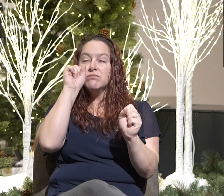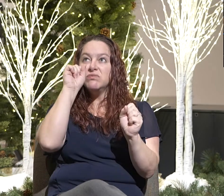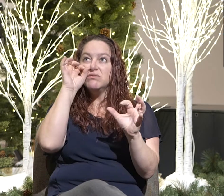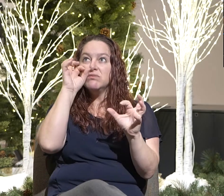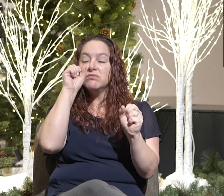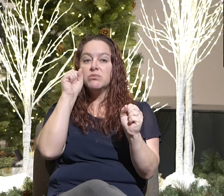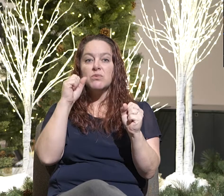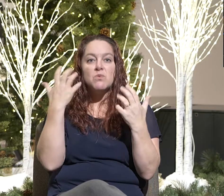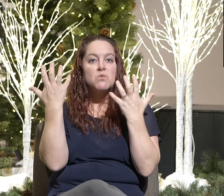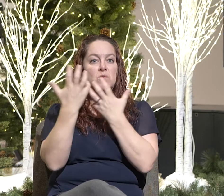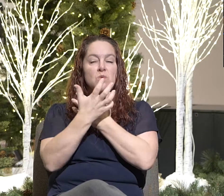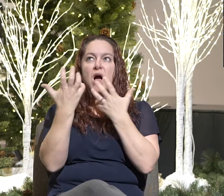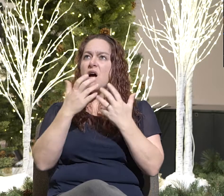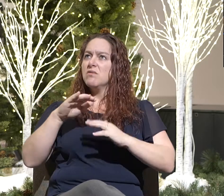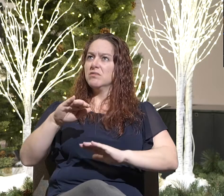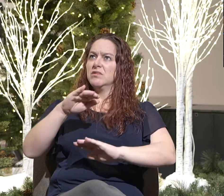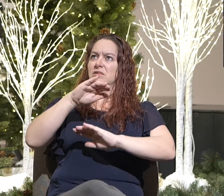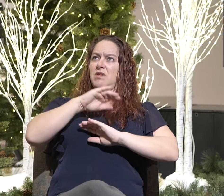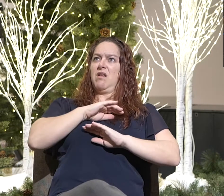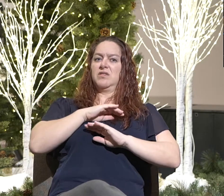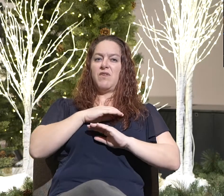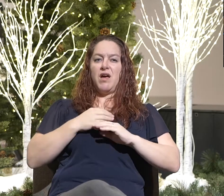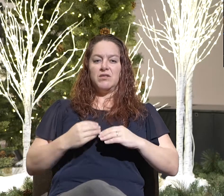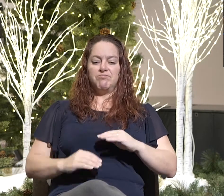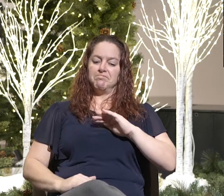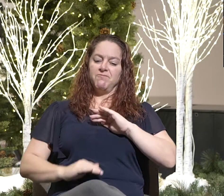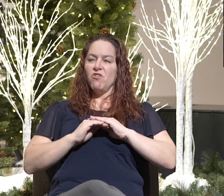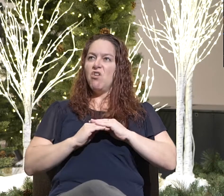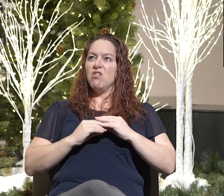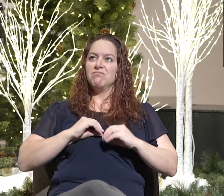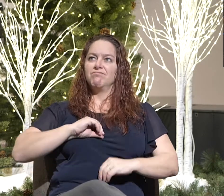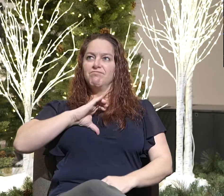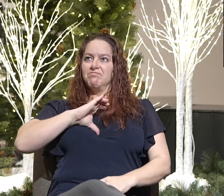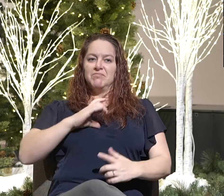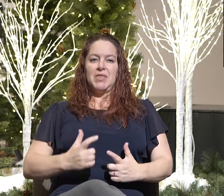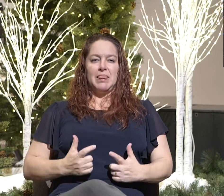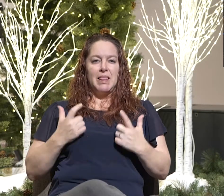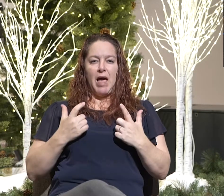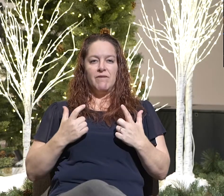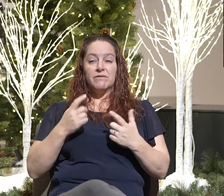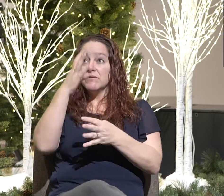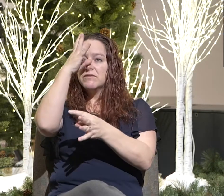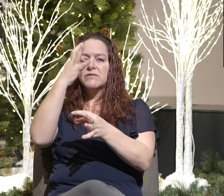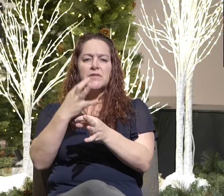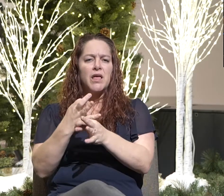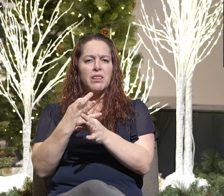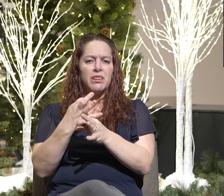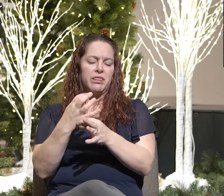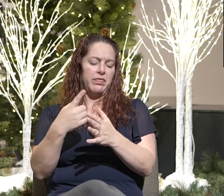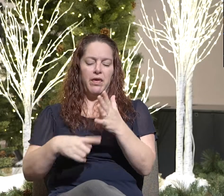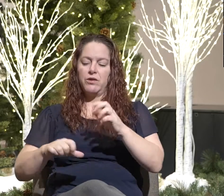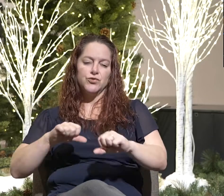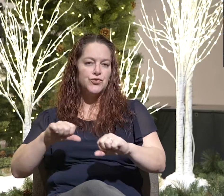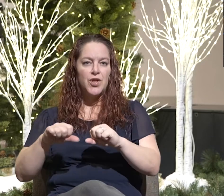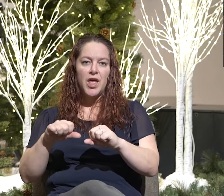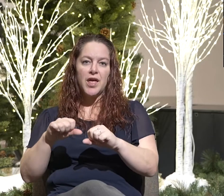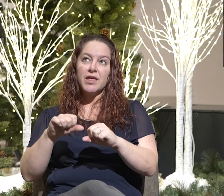satisfyingly full life, an unshakable faith that is only found in Christ.